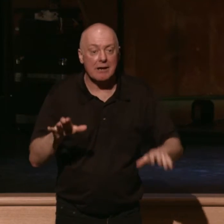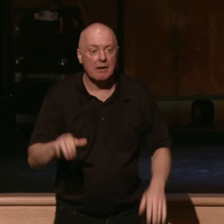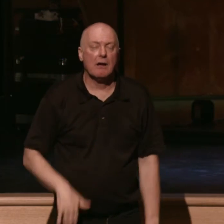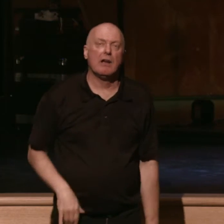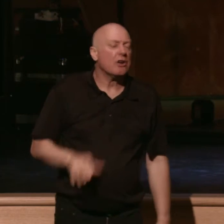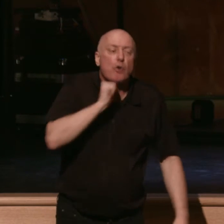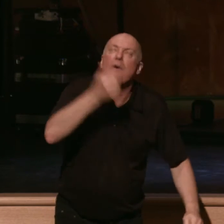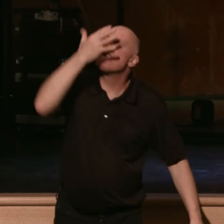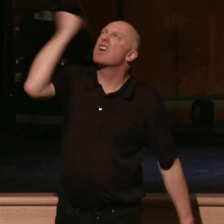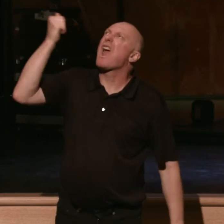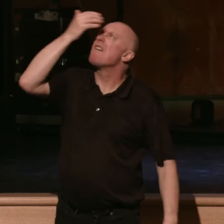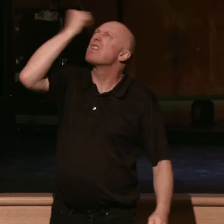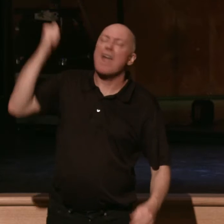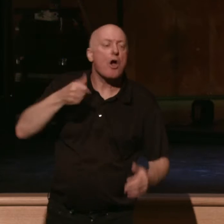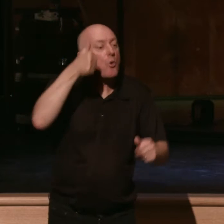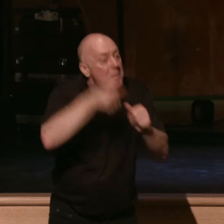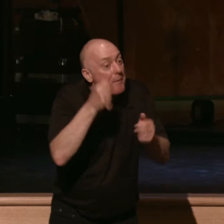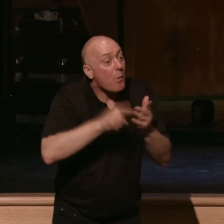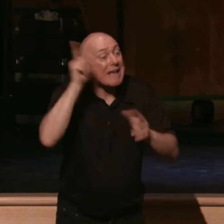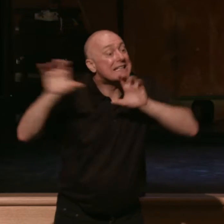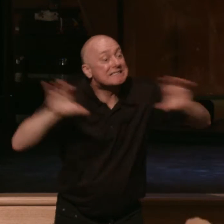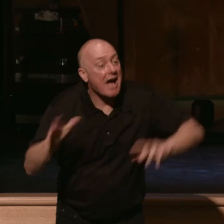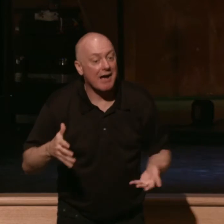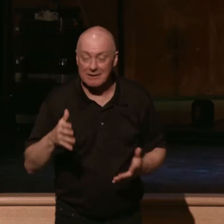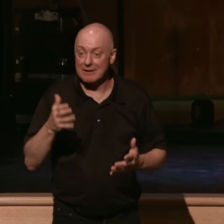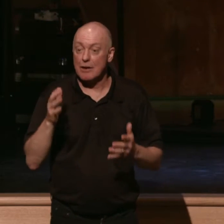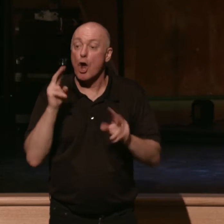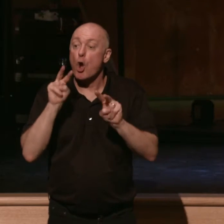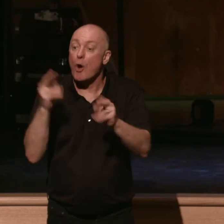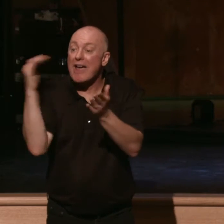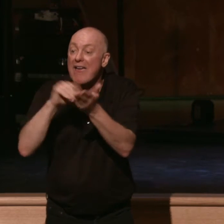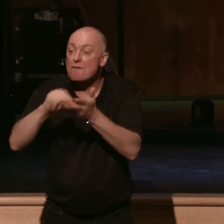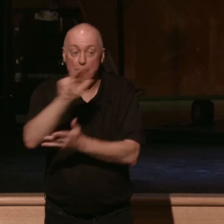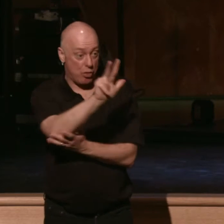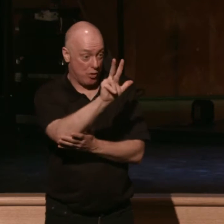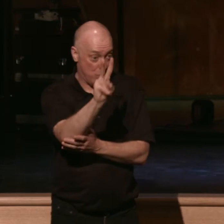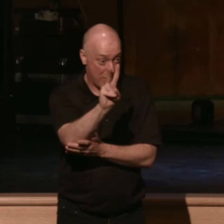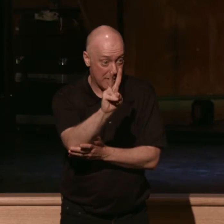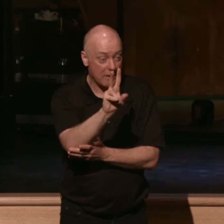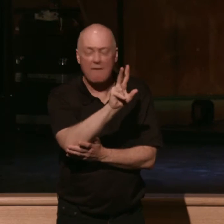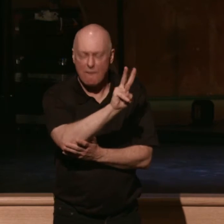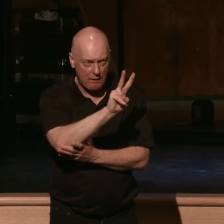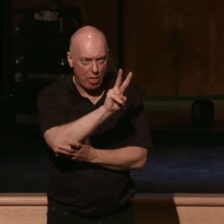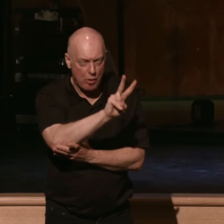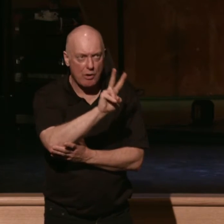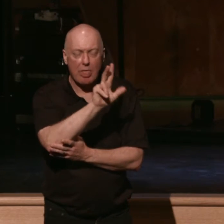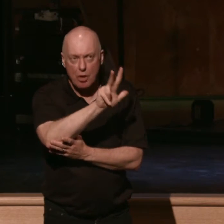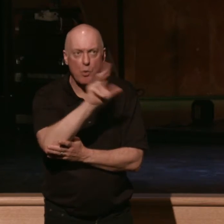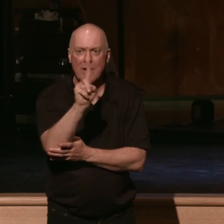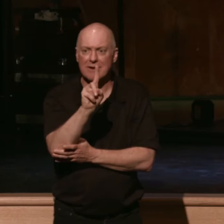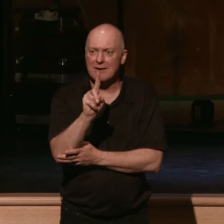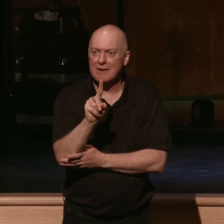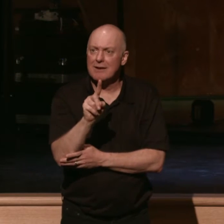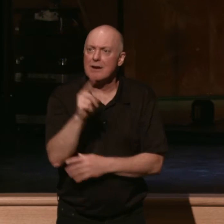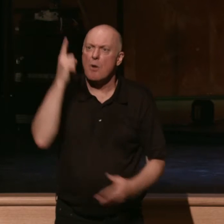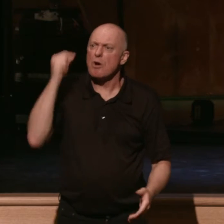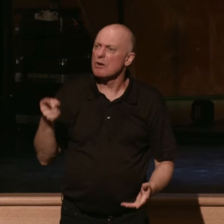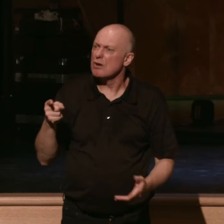the deeds of the Lord, we need to remember the deeds of the Lord. Look again in verse 31. These are Moses' words. You have seen how the Lord your God